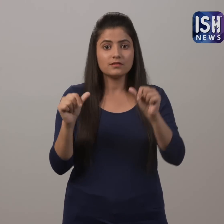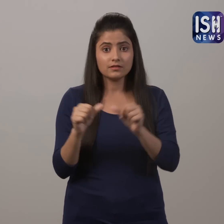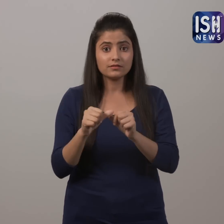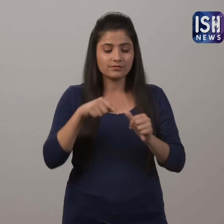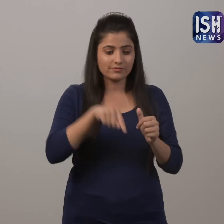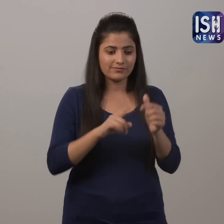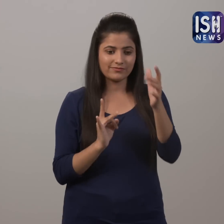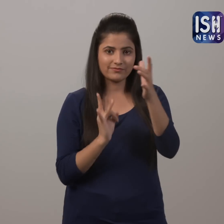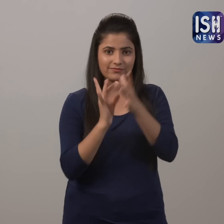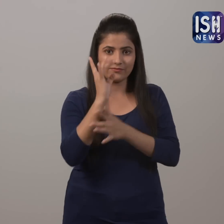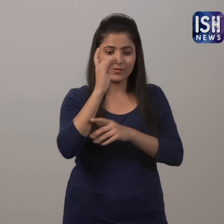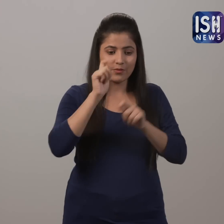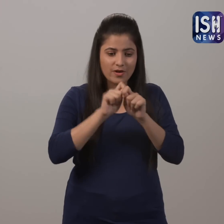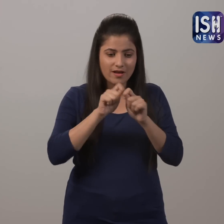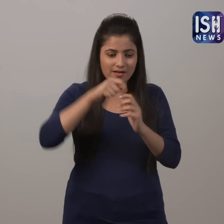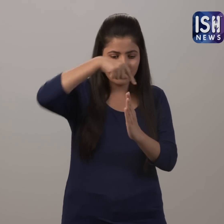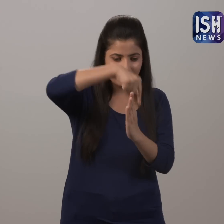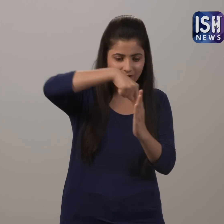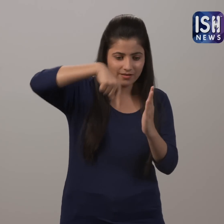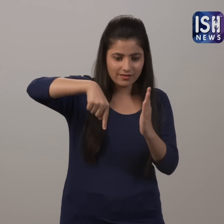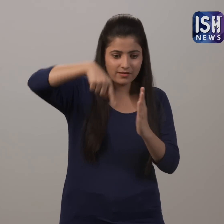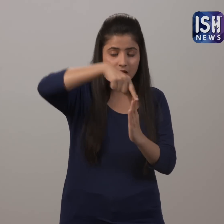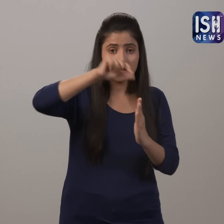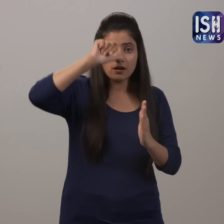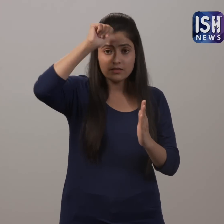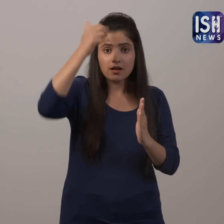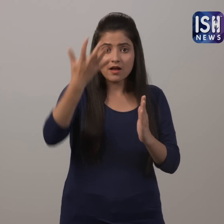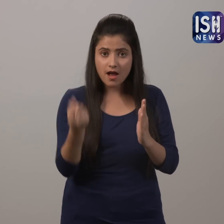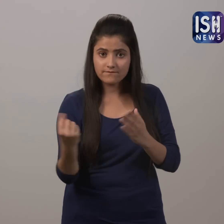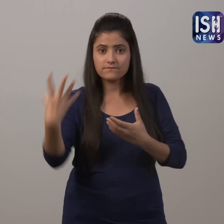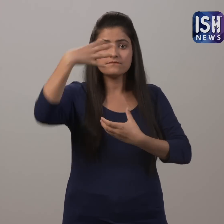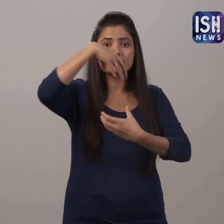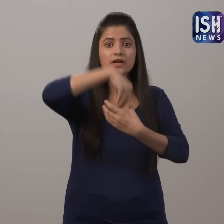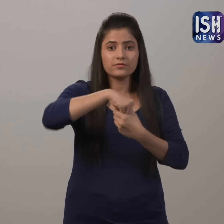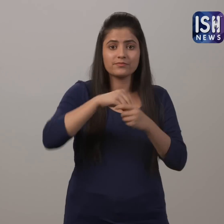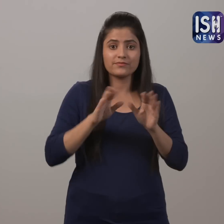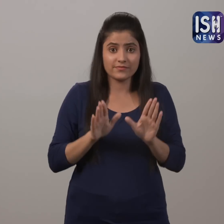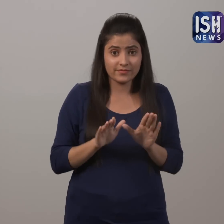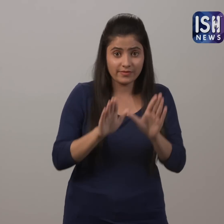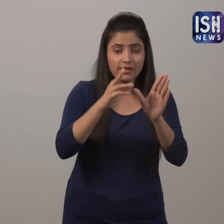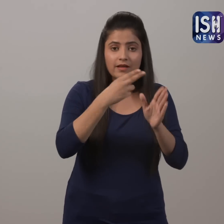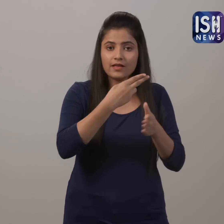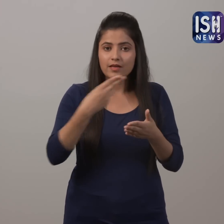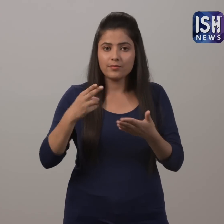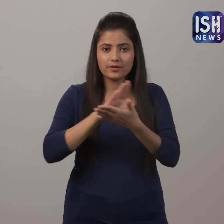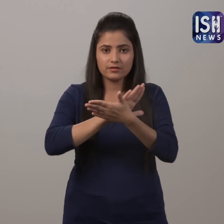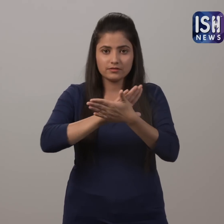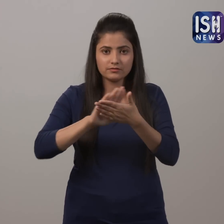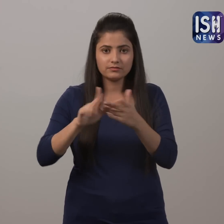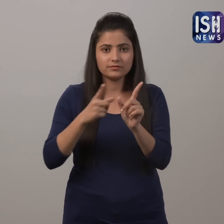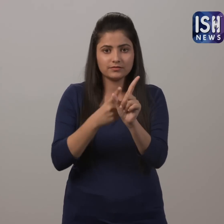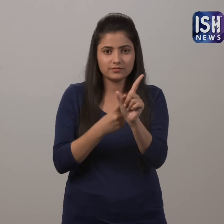This rocket also carried India's own satellite called Hyperspectral Imaging Satellite, HISIS.